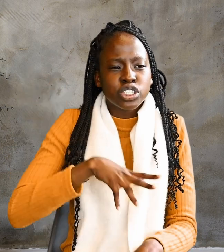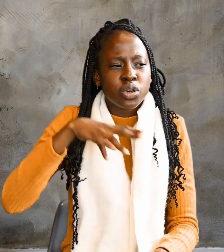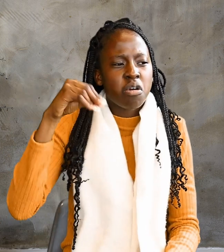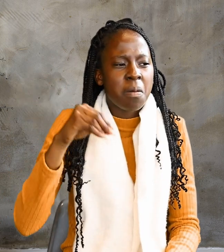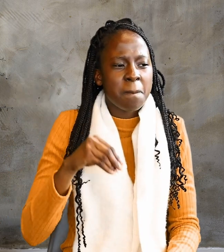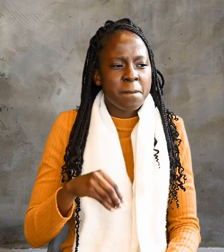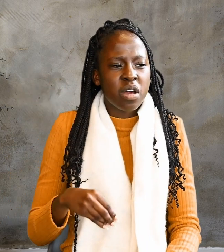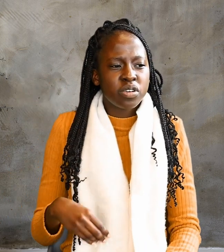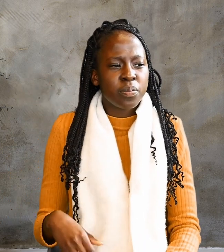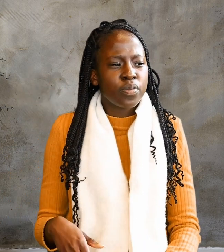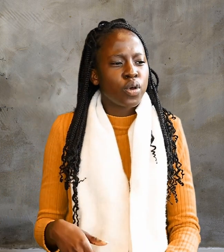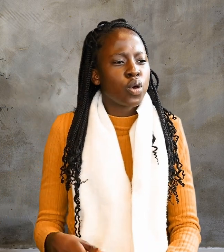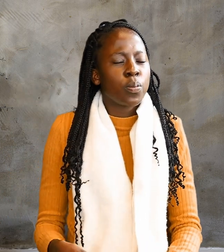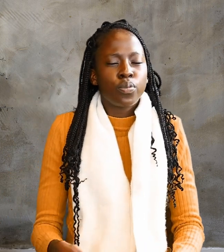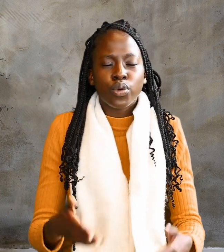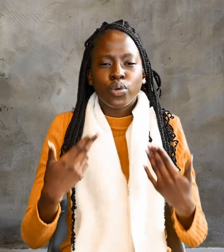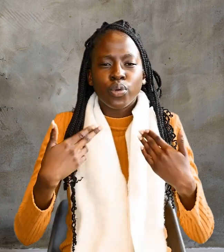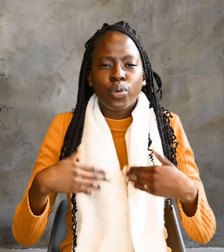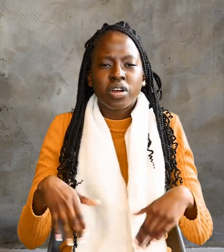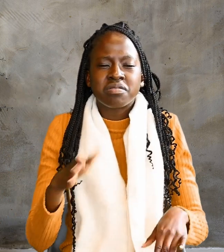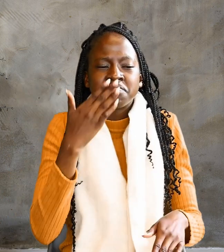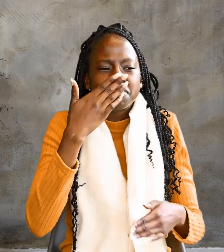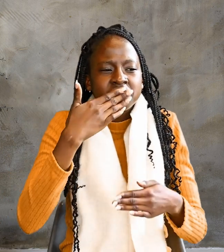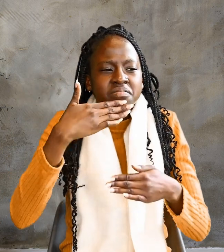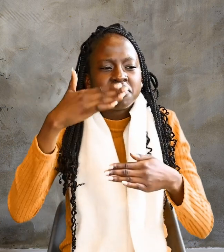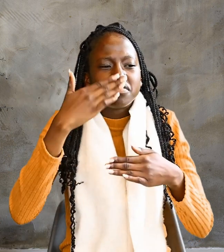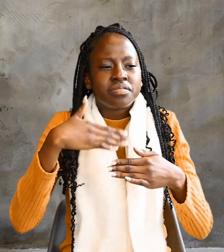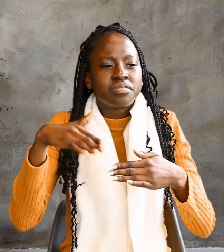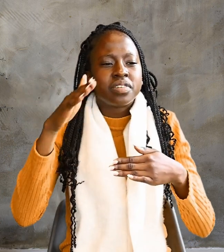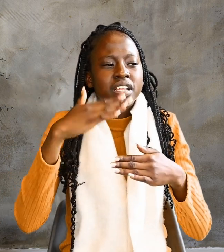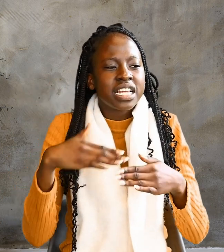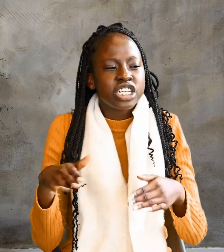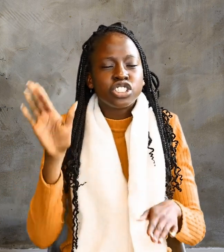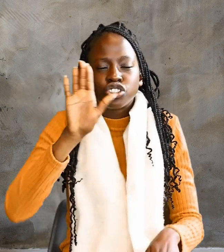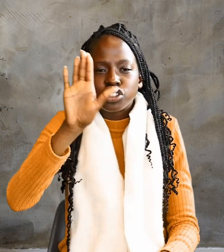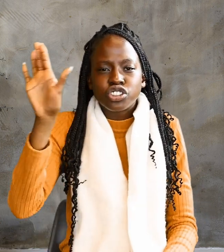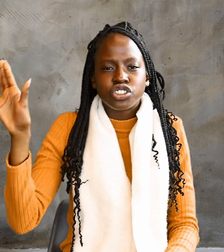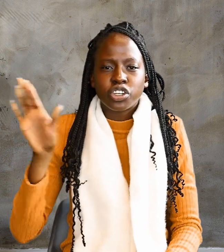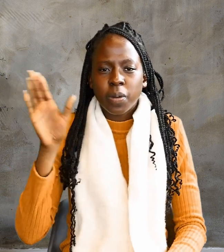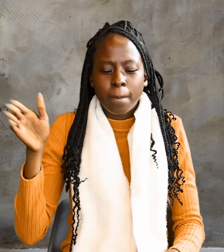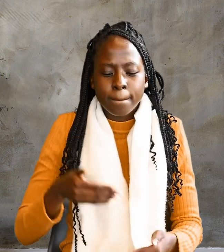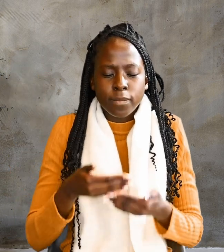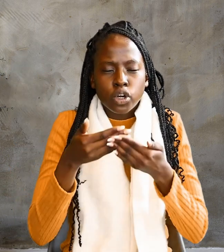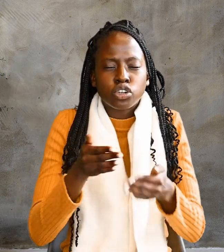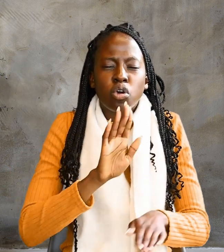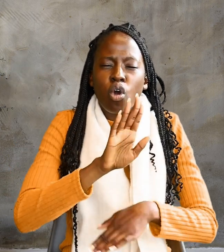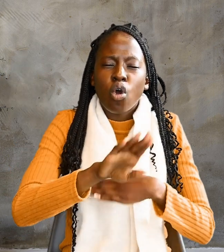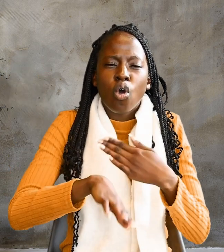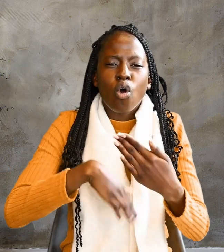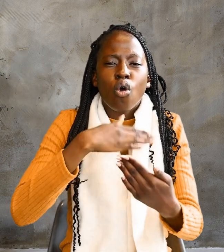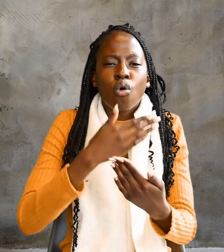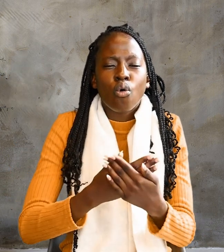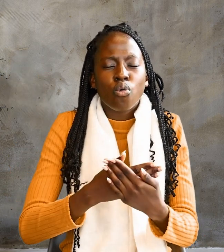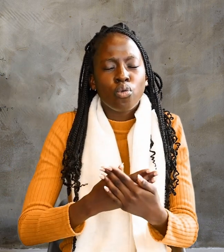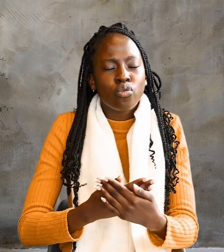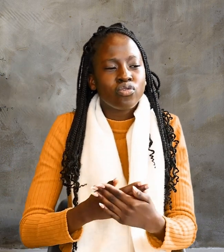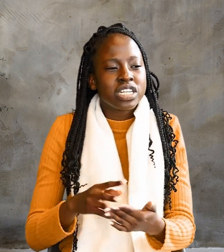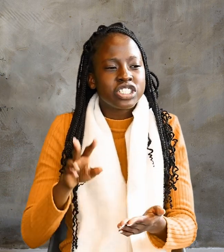nard, an expensive perfume. She poured it all over Jesus' feet and wiped